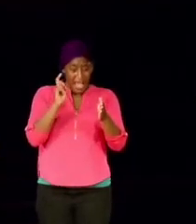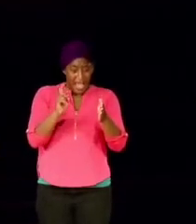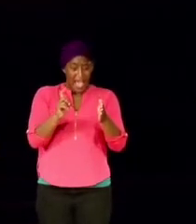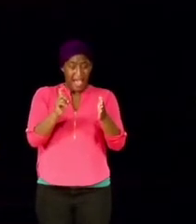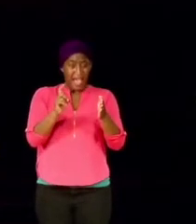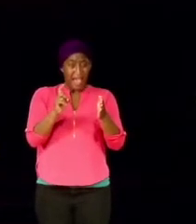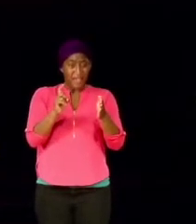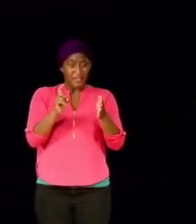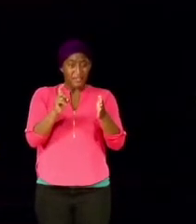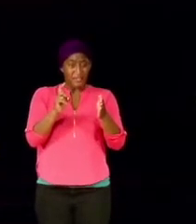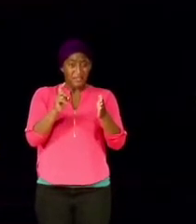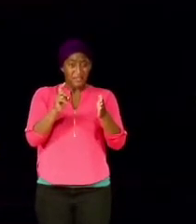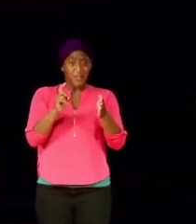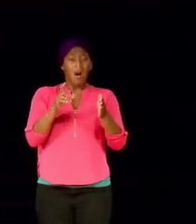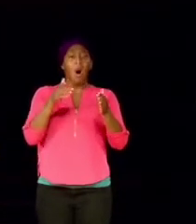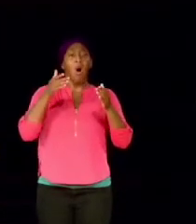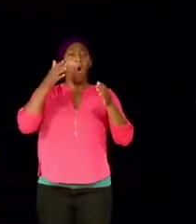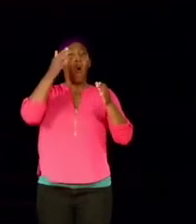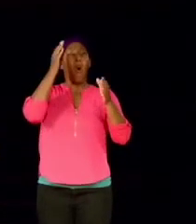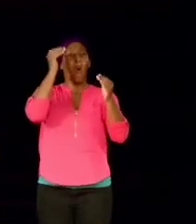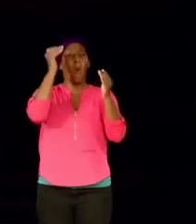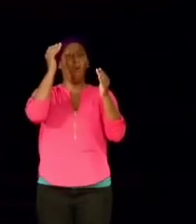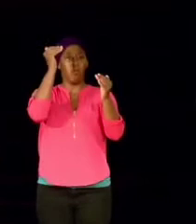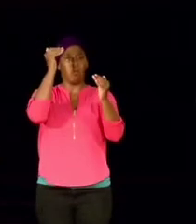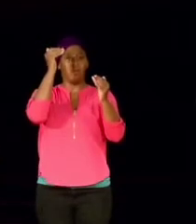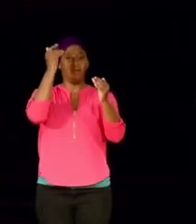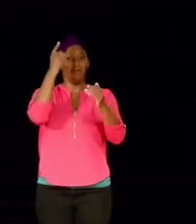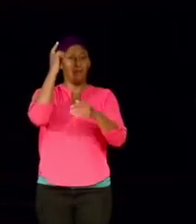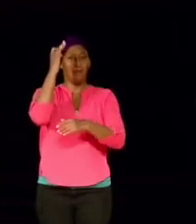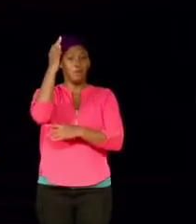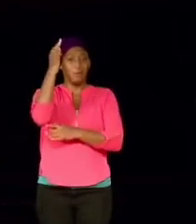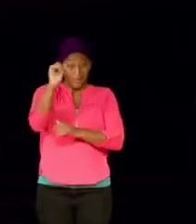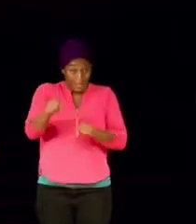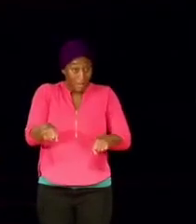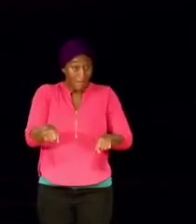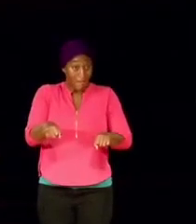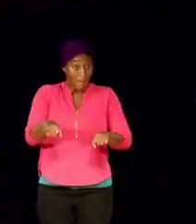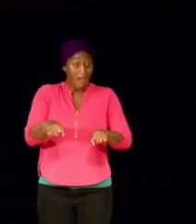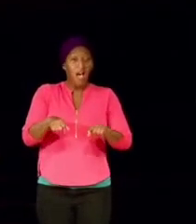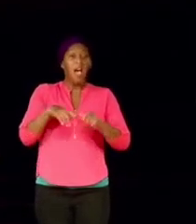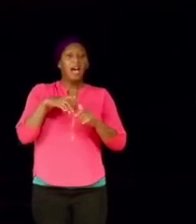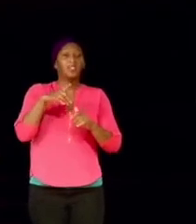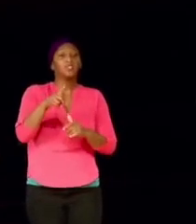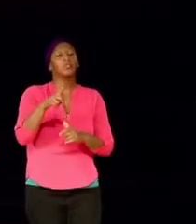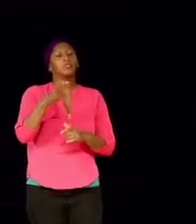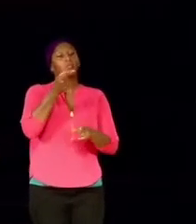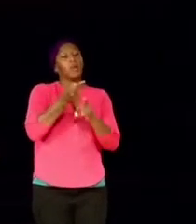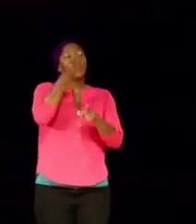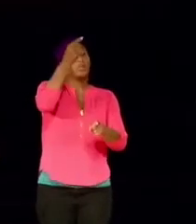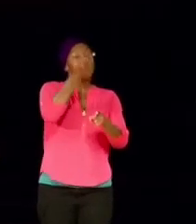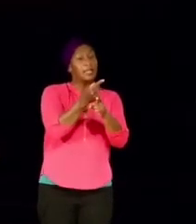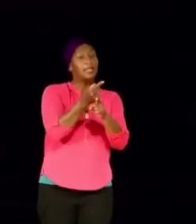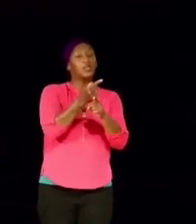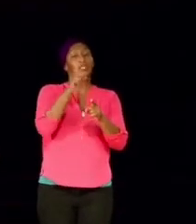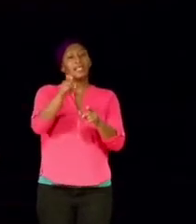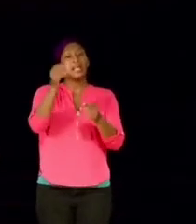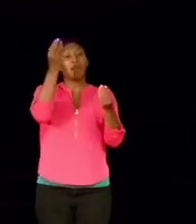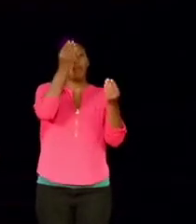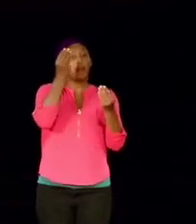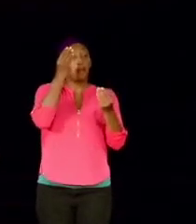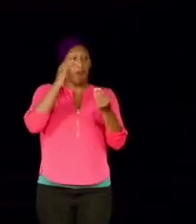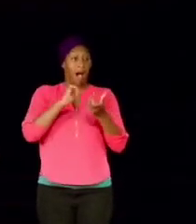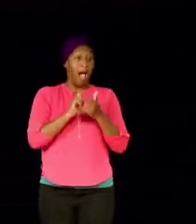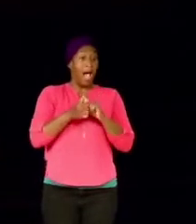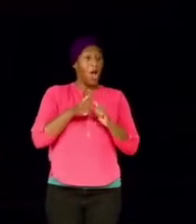be hope. But brothers and sisters, let's grapple with human beings being human because